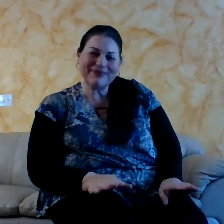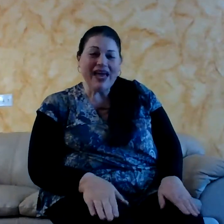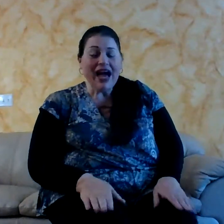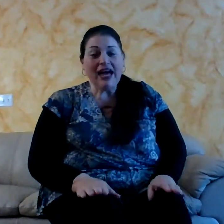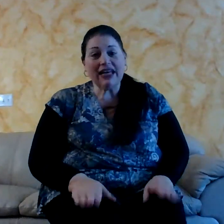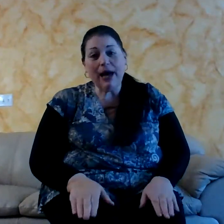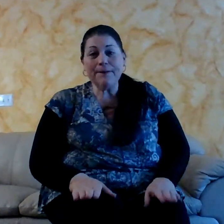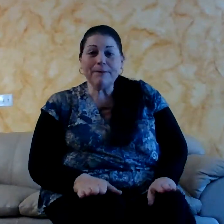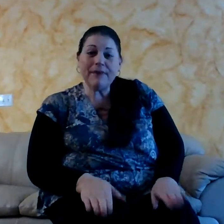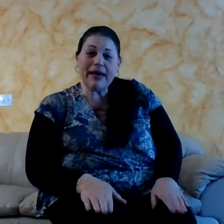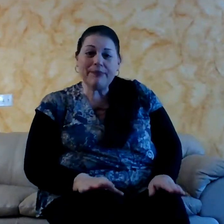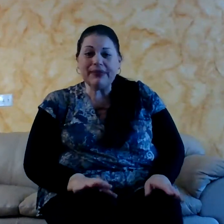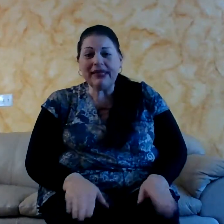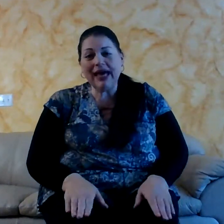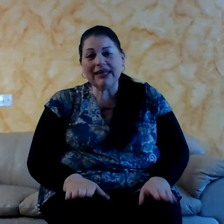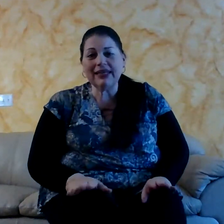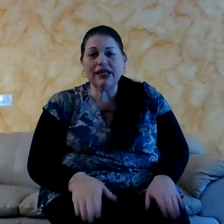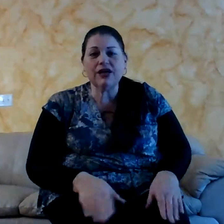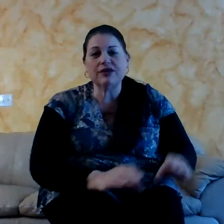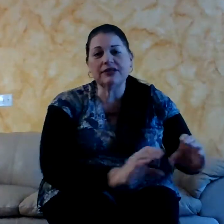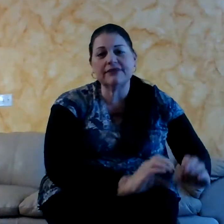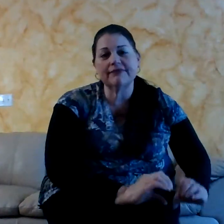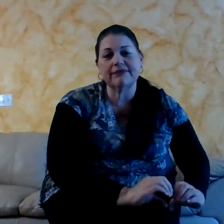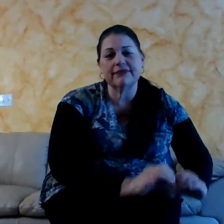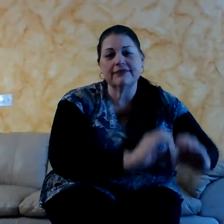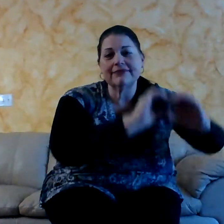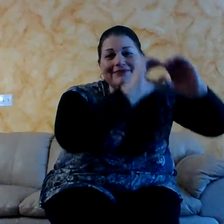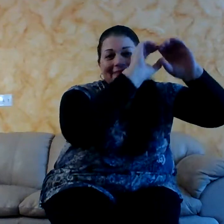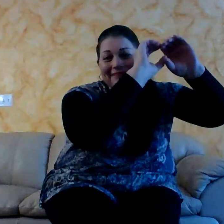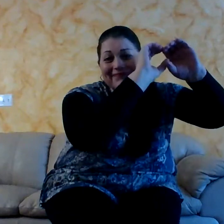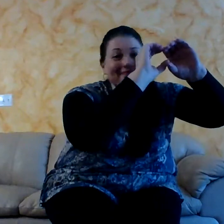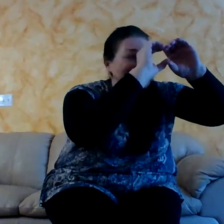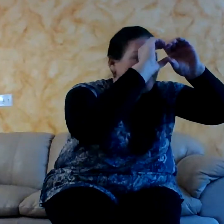hunt. I got my binoculars. got my binoculars.